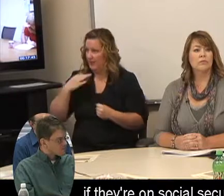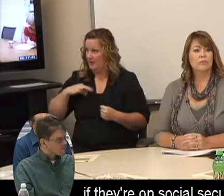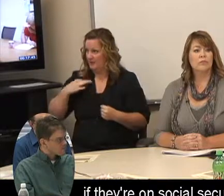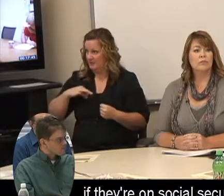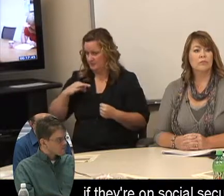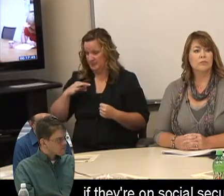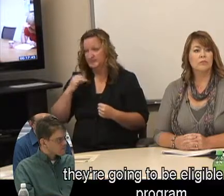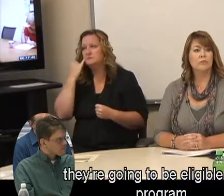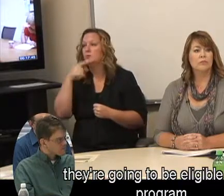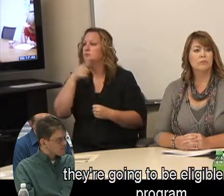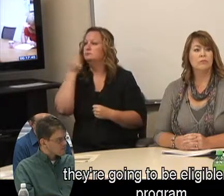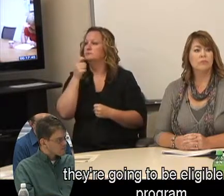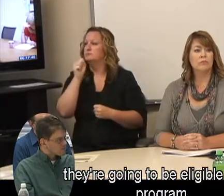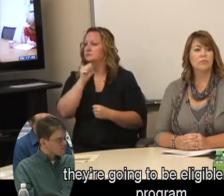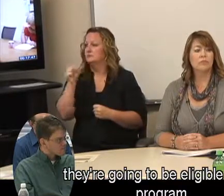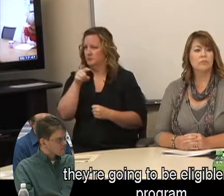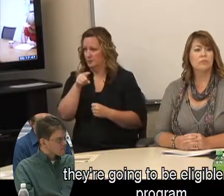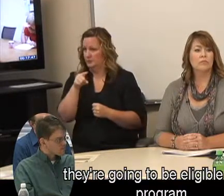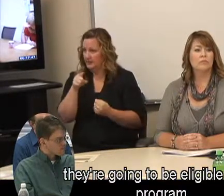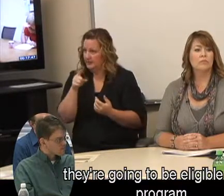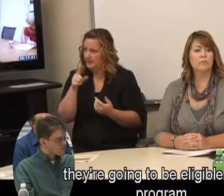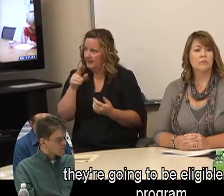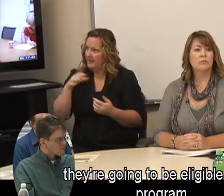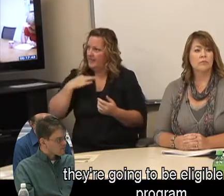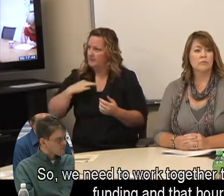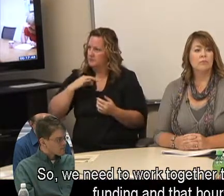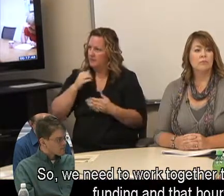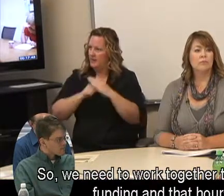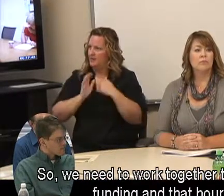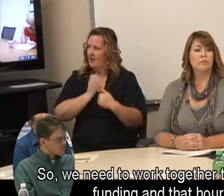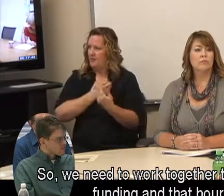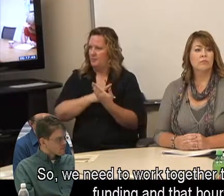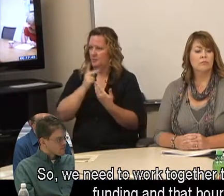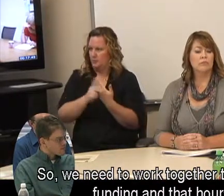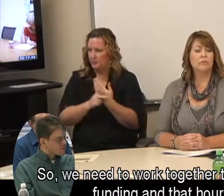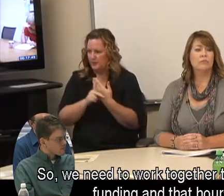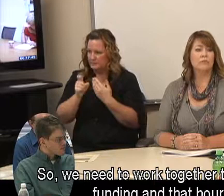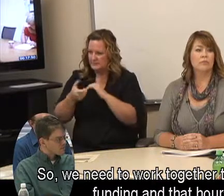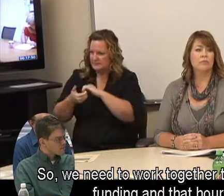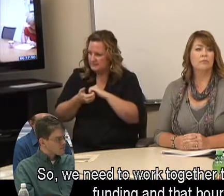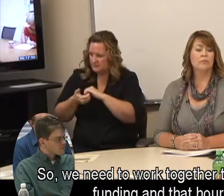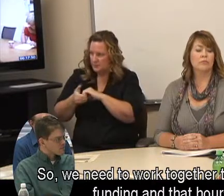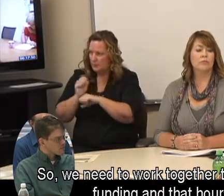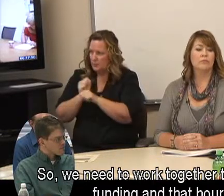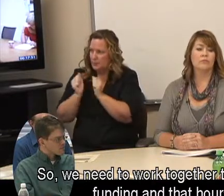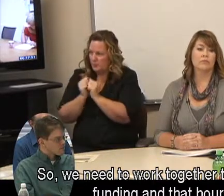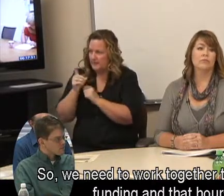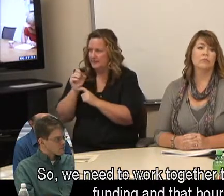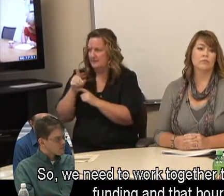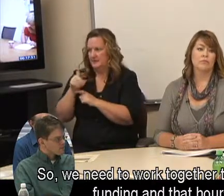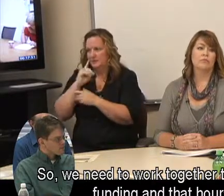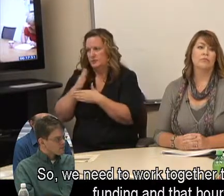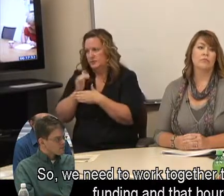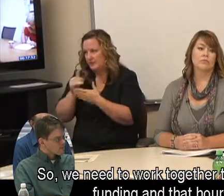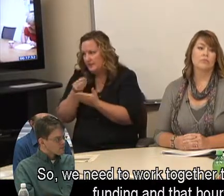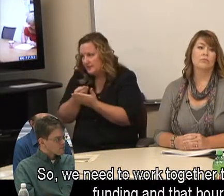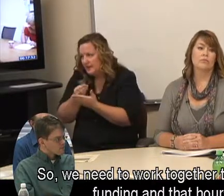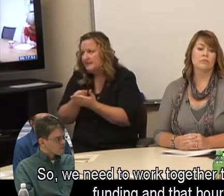if they're on Social Security, then they're going to be eligible for our program. So we need to work together to share the funding and the